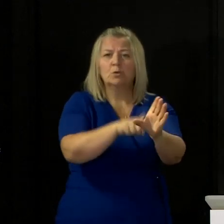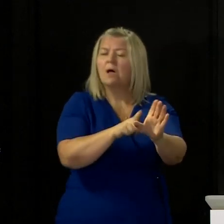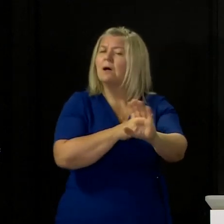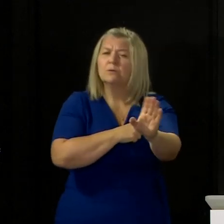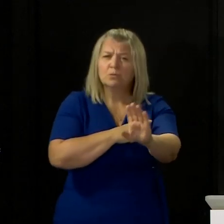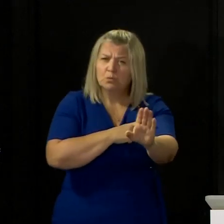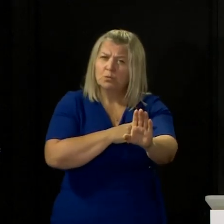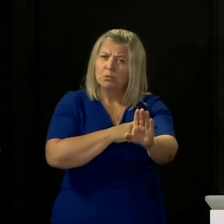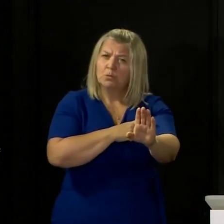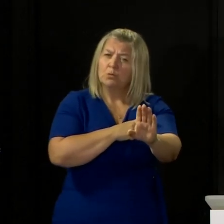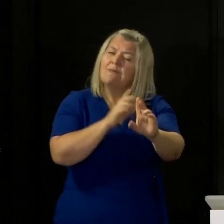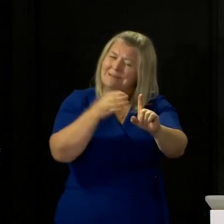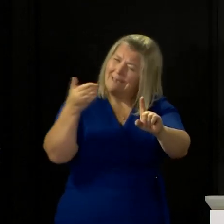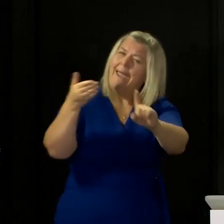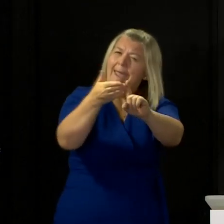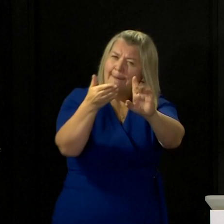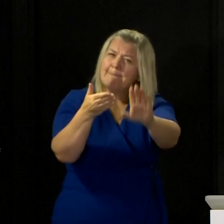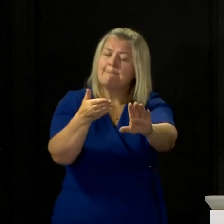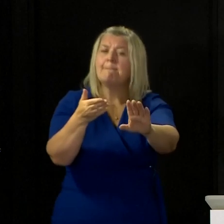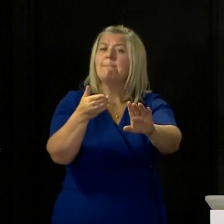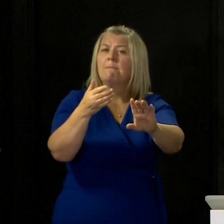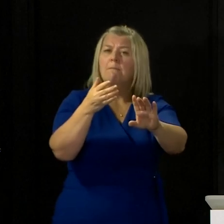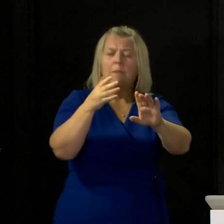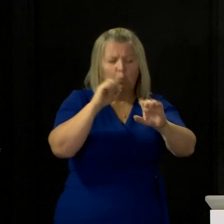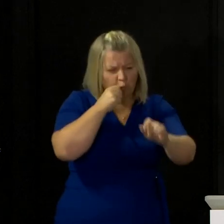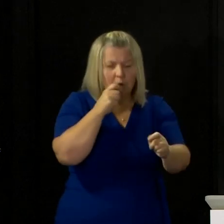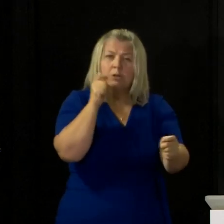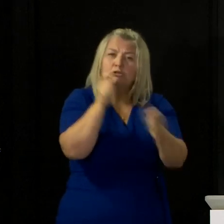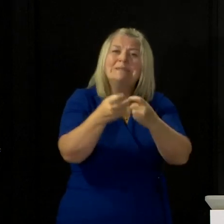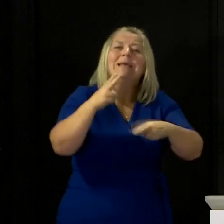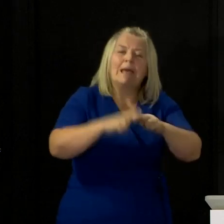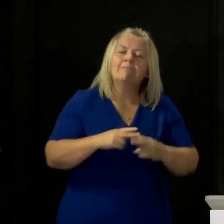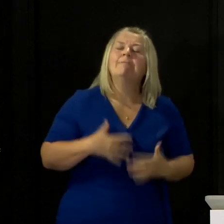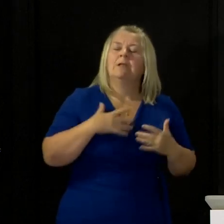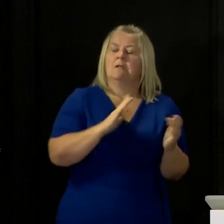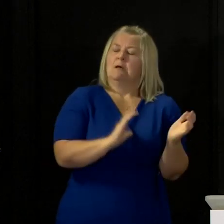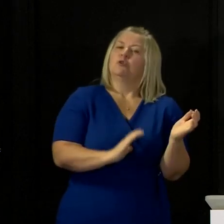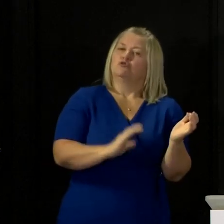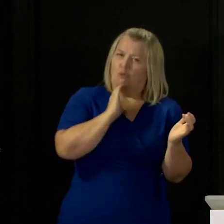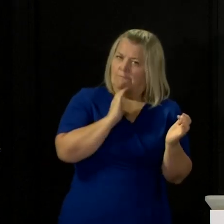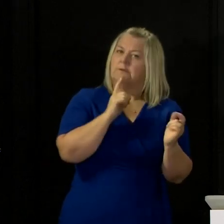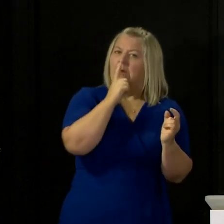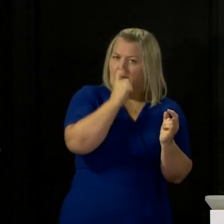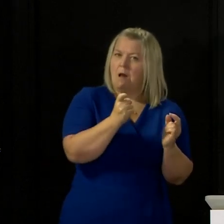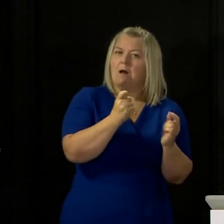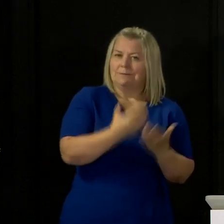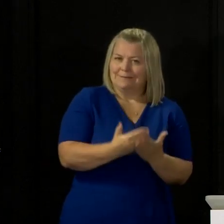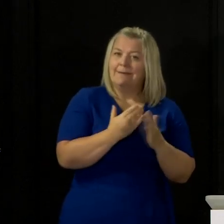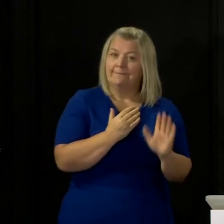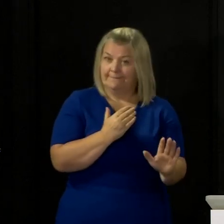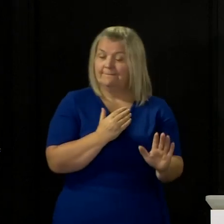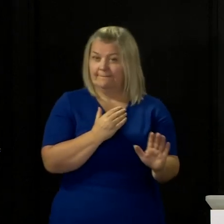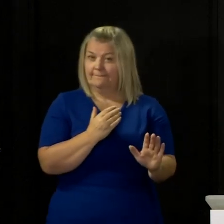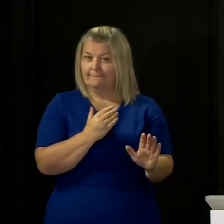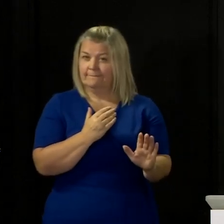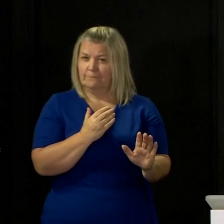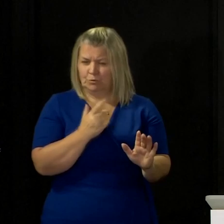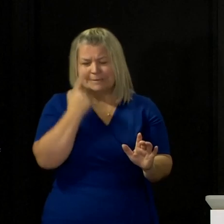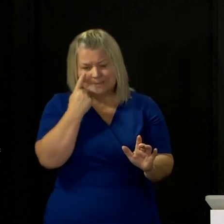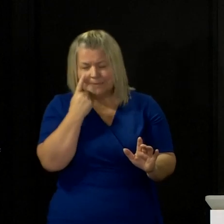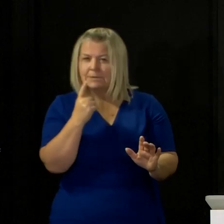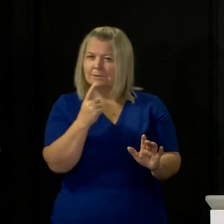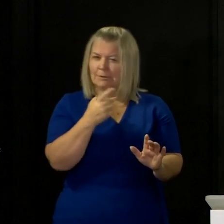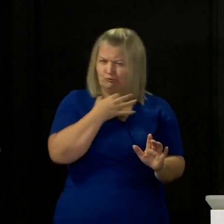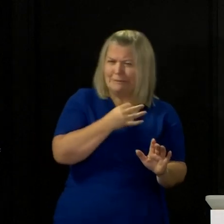we will make further changes and we will do that carefully and with the degree of precaution given the severity of the risks that the